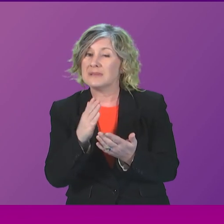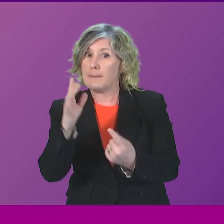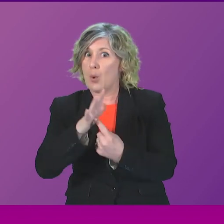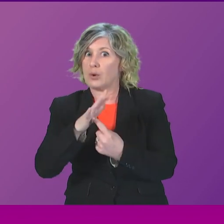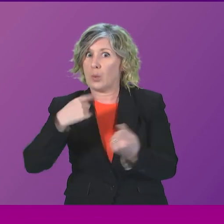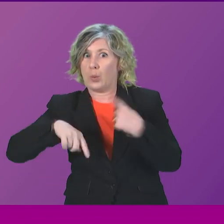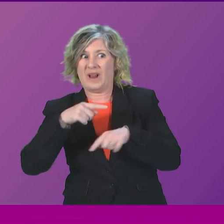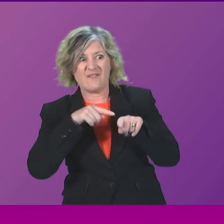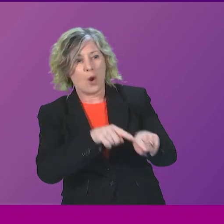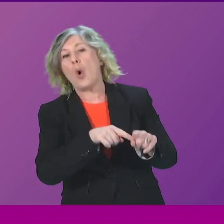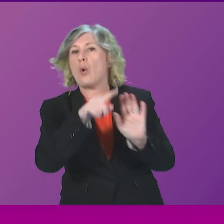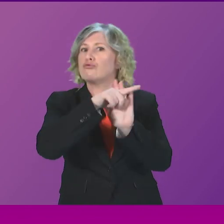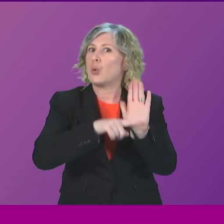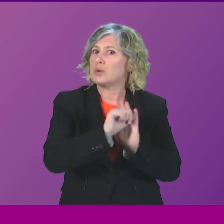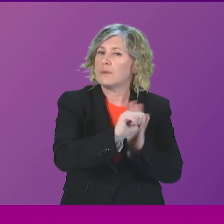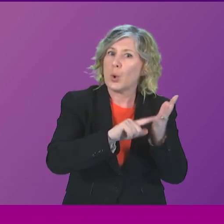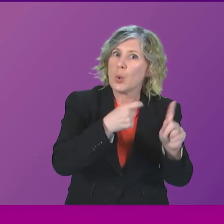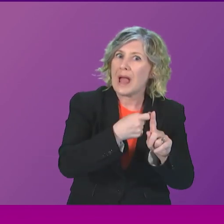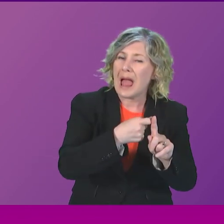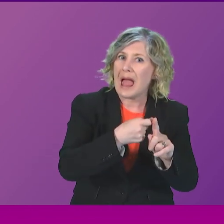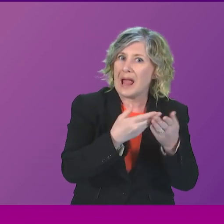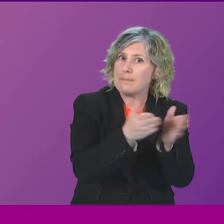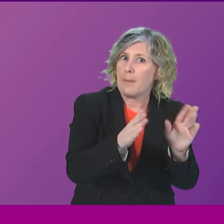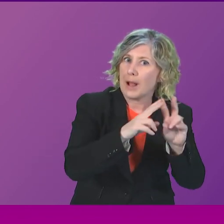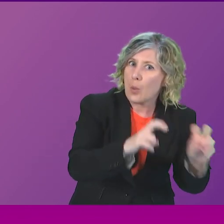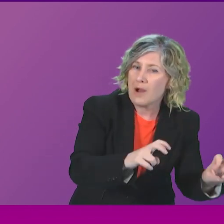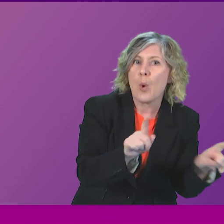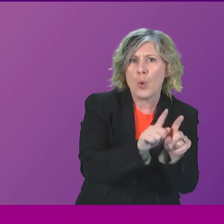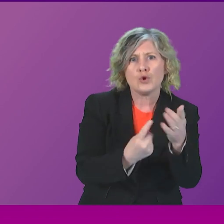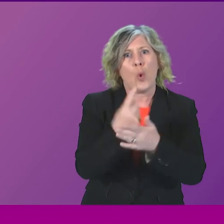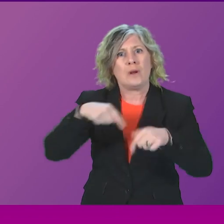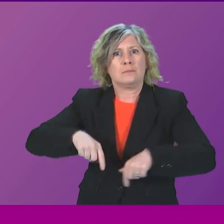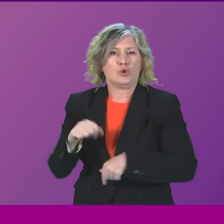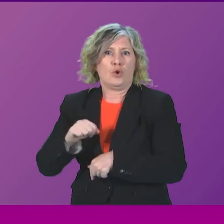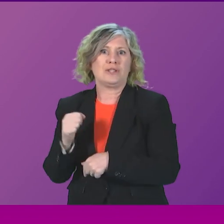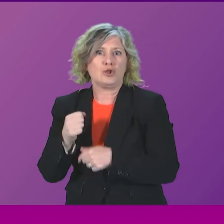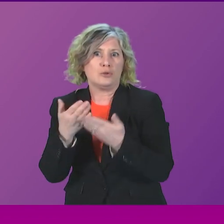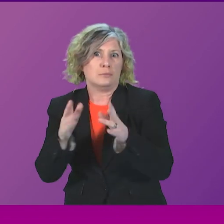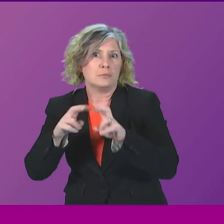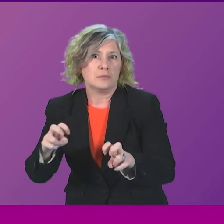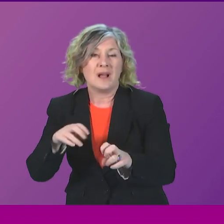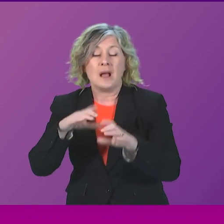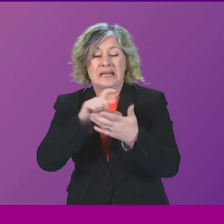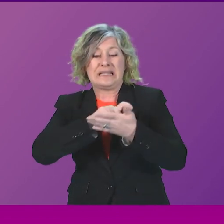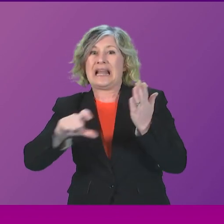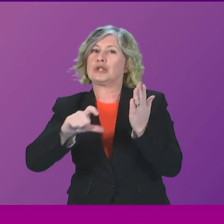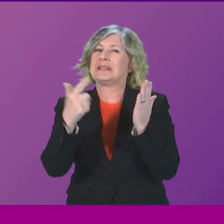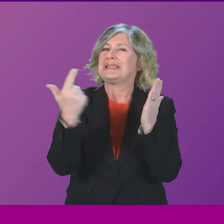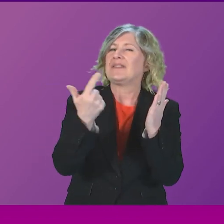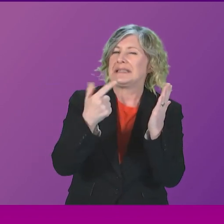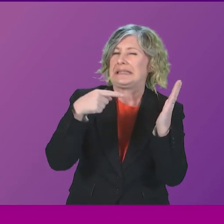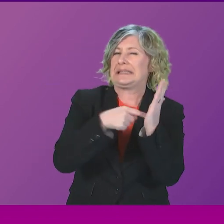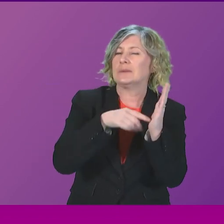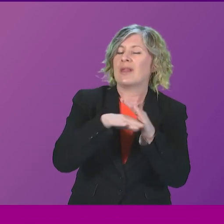UK public inquiry and the Scottish public inquiry. Section 17 of the Inquiries Act 2005